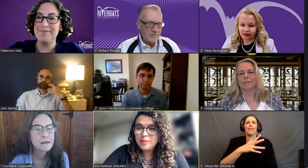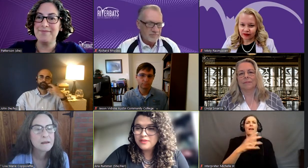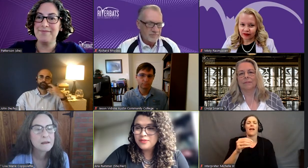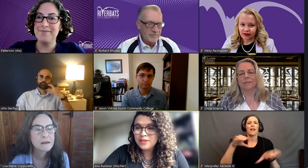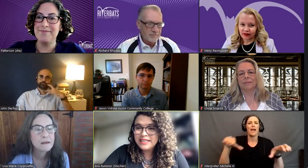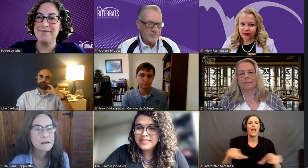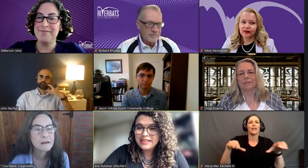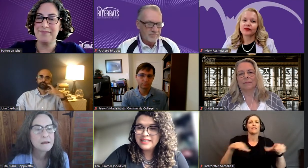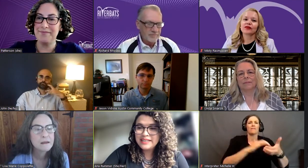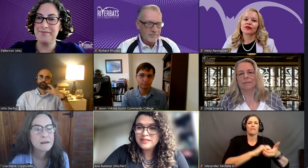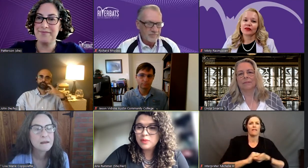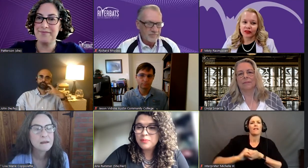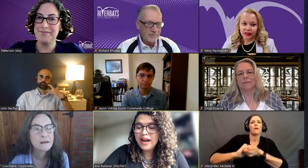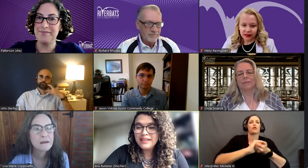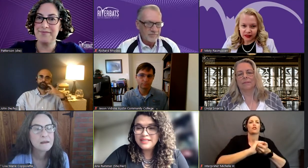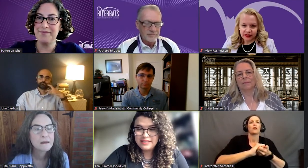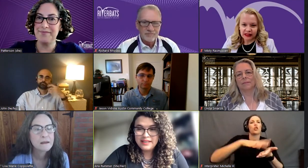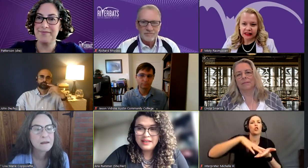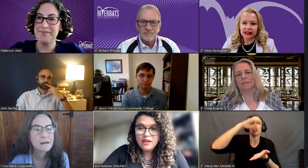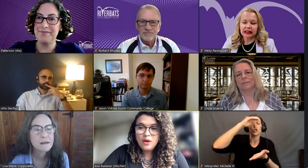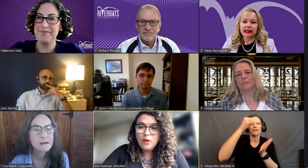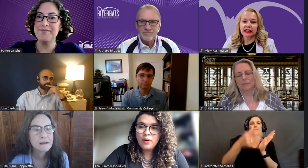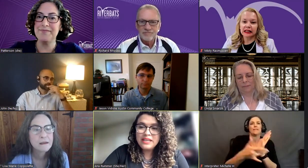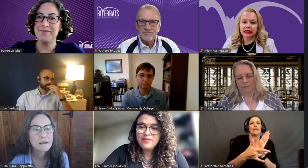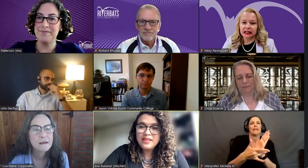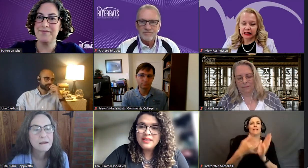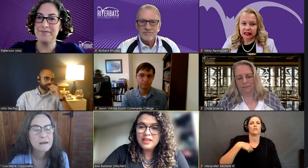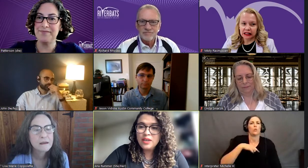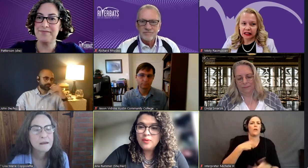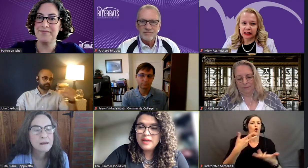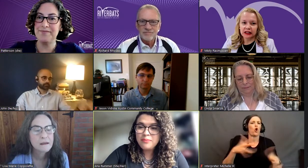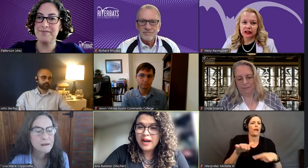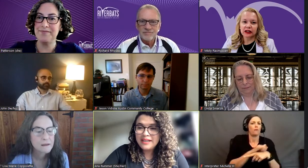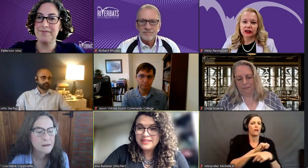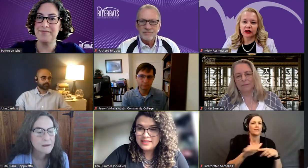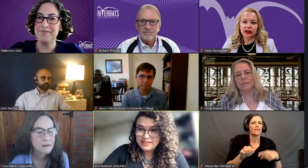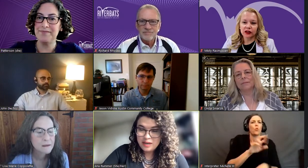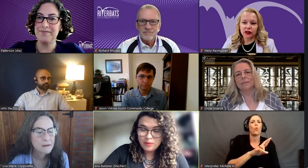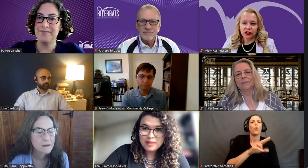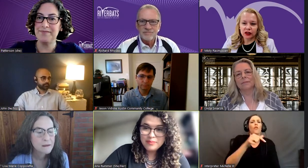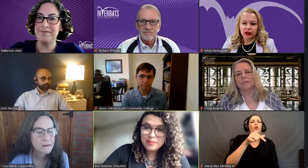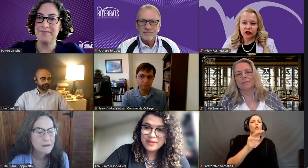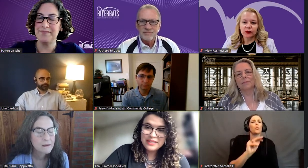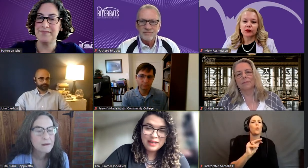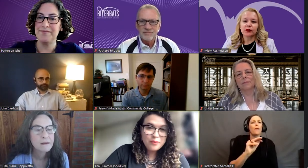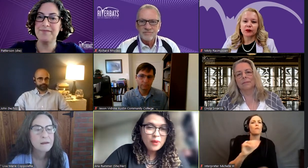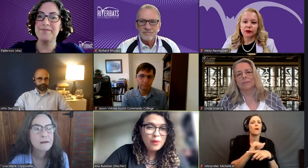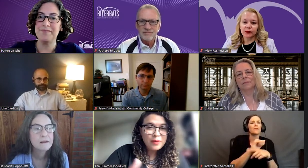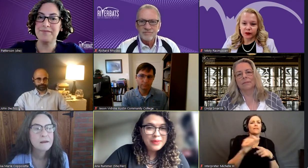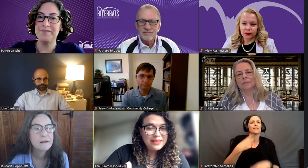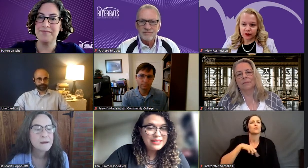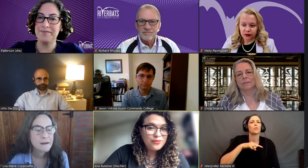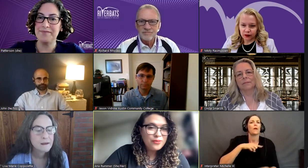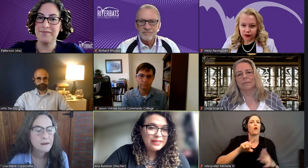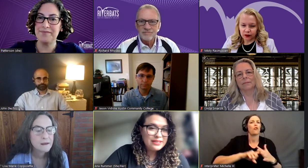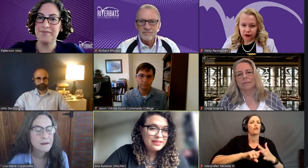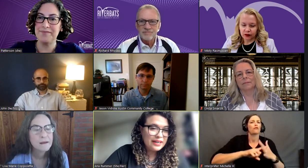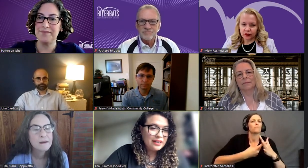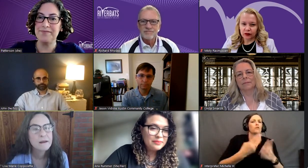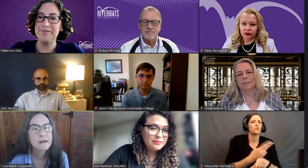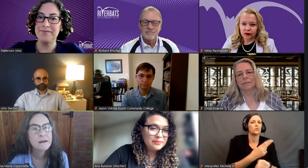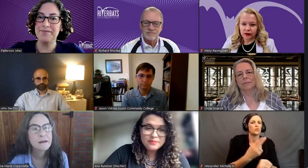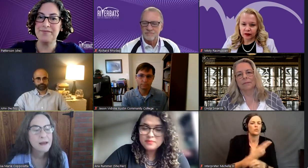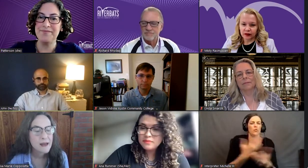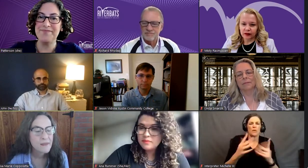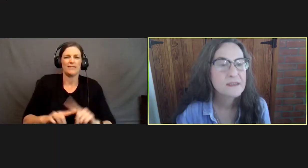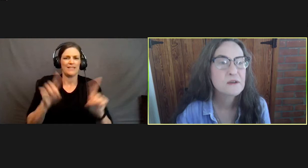collaborative learning techniques we're practicing or even the QM practices that we're implementing? What would be the difference there?